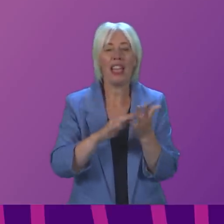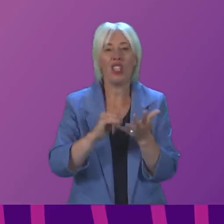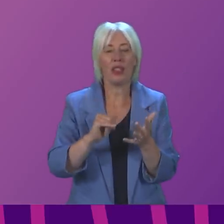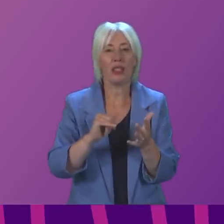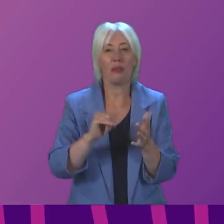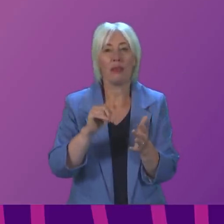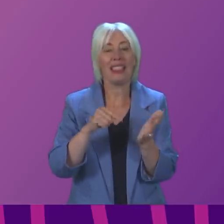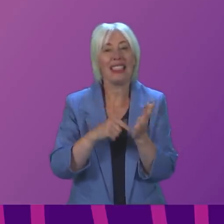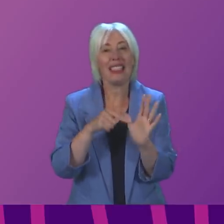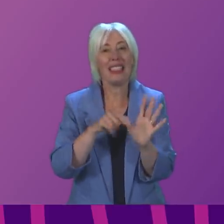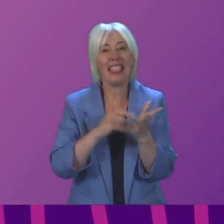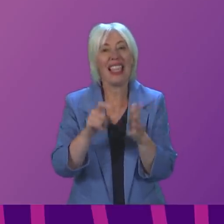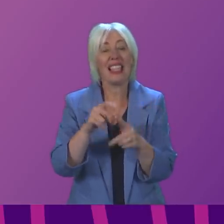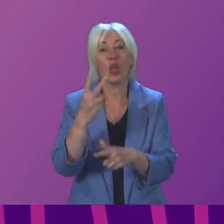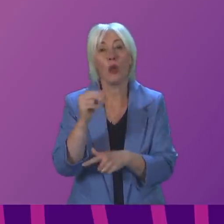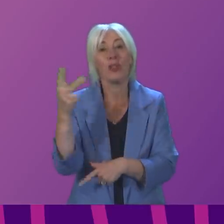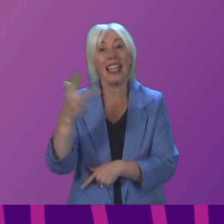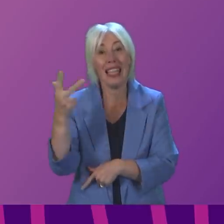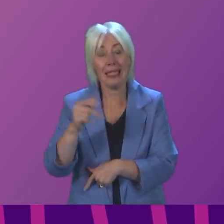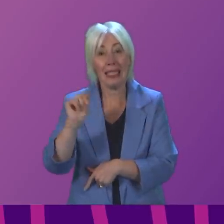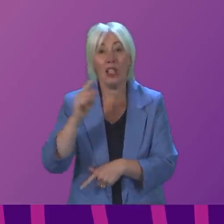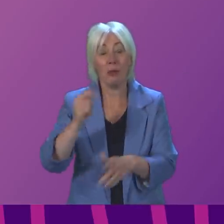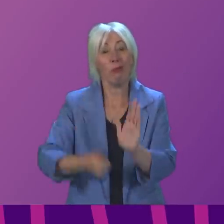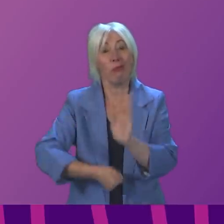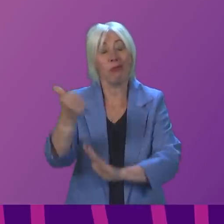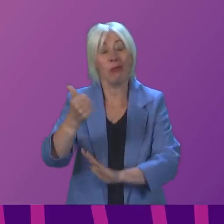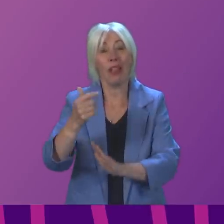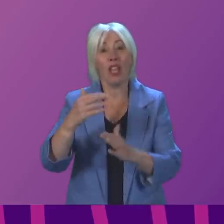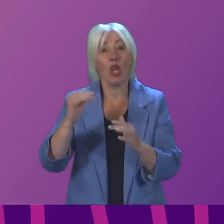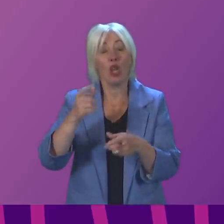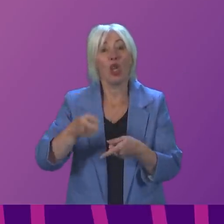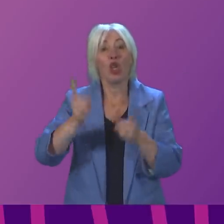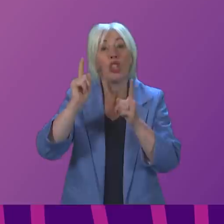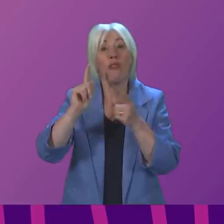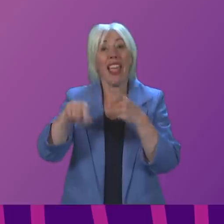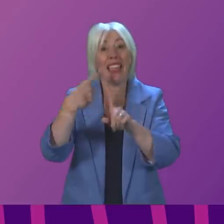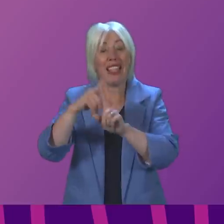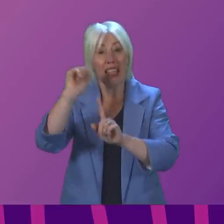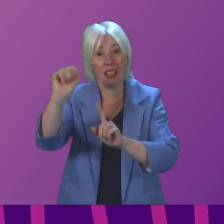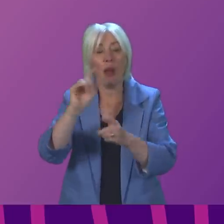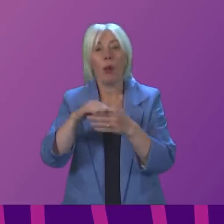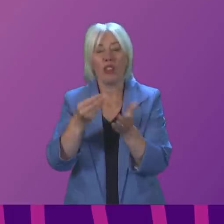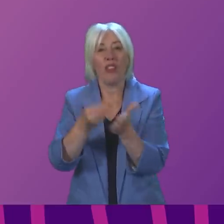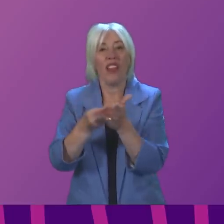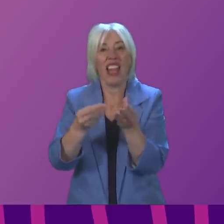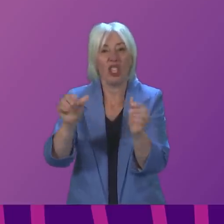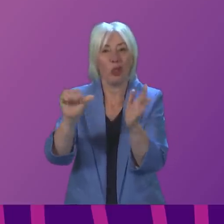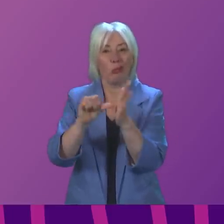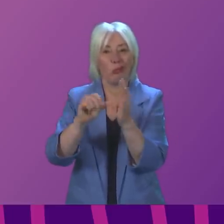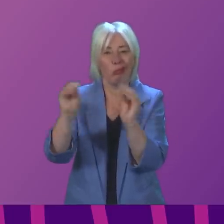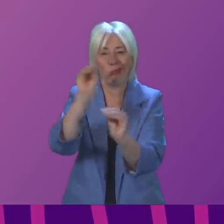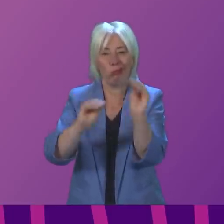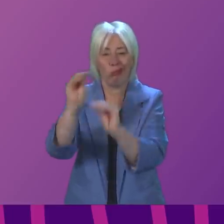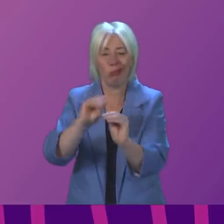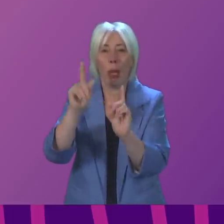into emergency measures. She sacked the chief executive and the chair, and that was for financial mismanagement. But in Greater